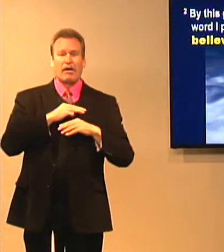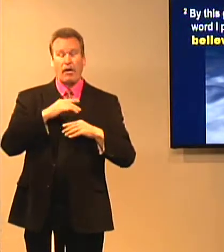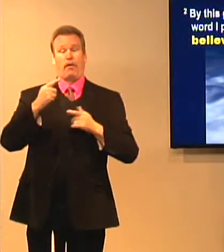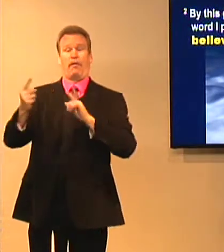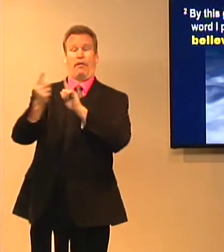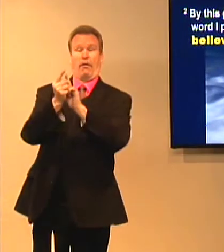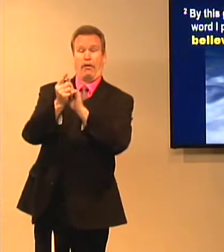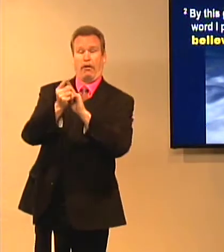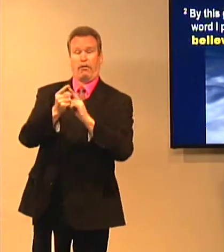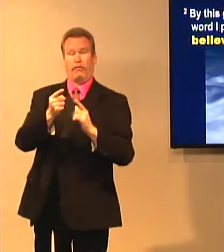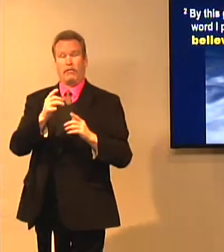unsatisfied.